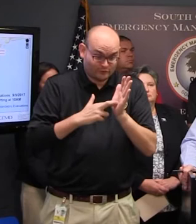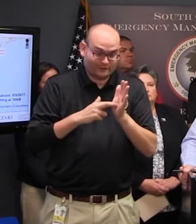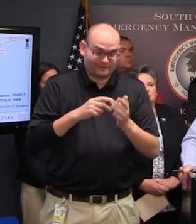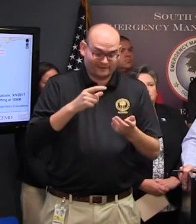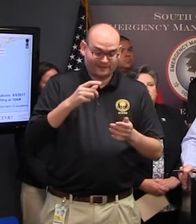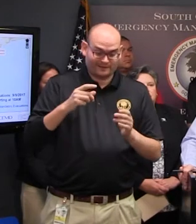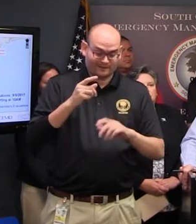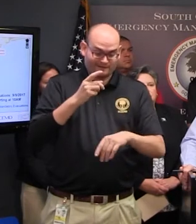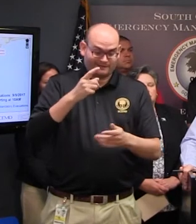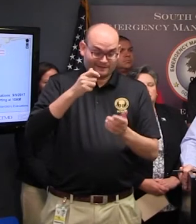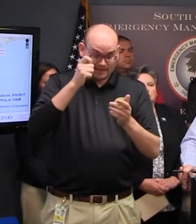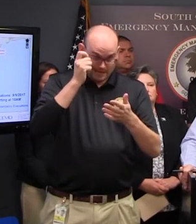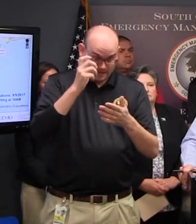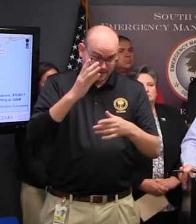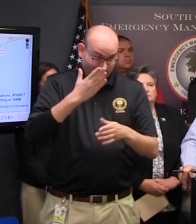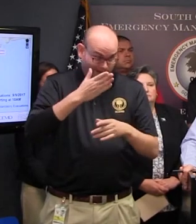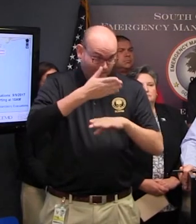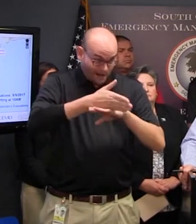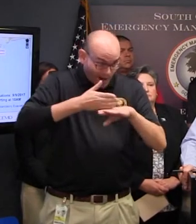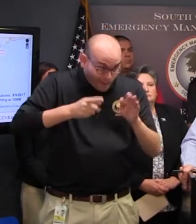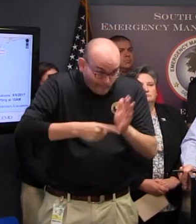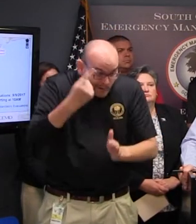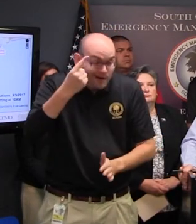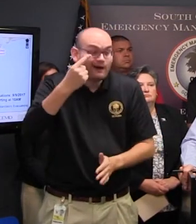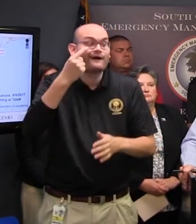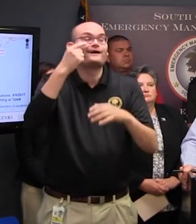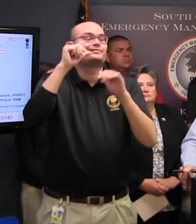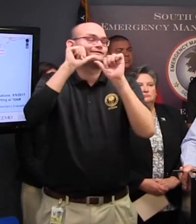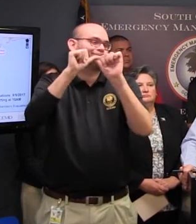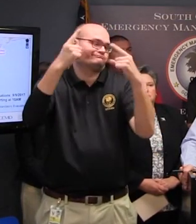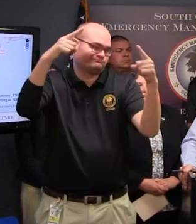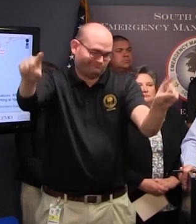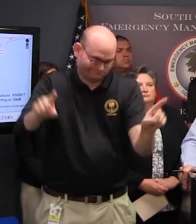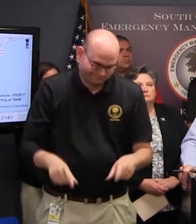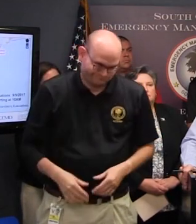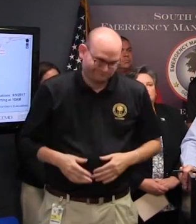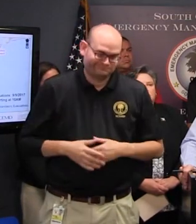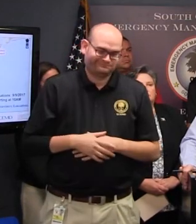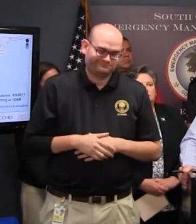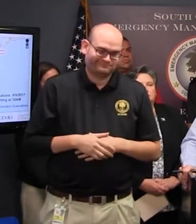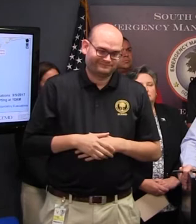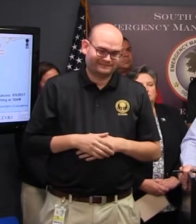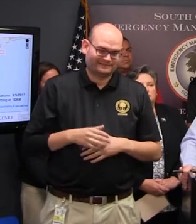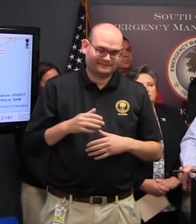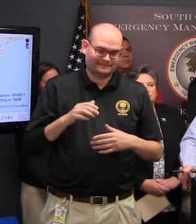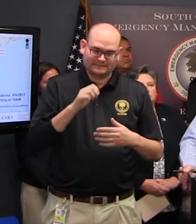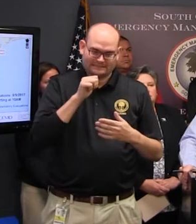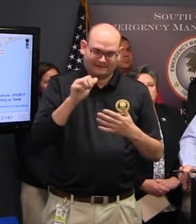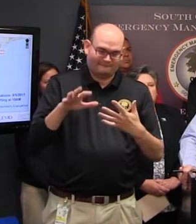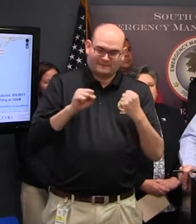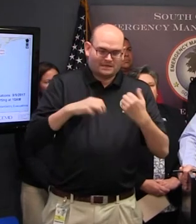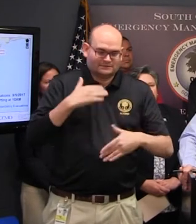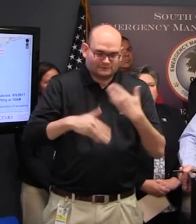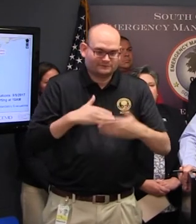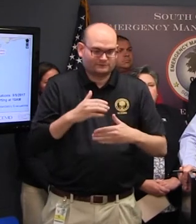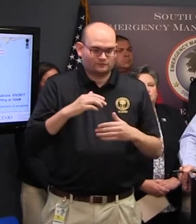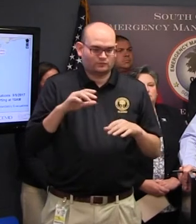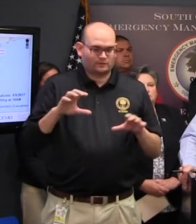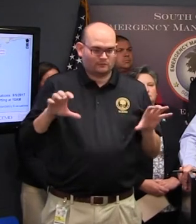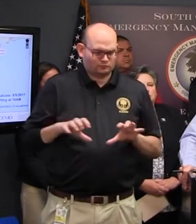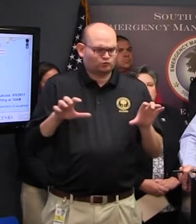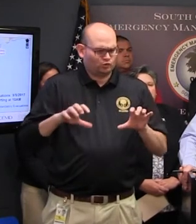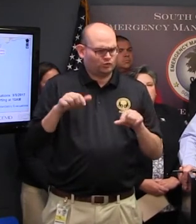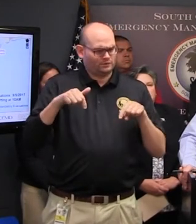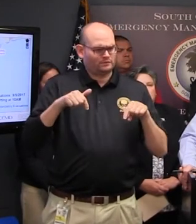be considerate and determine what the best course is and that's that's what we've done and so far it's